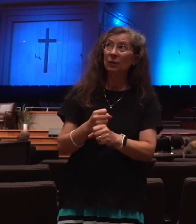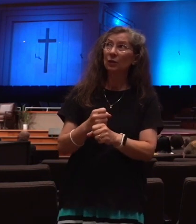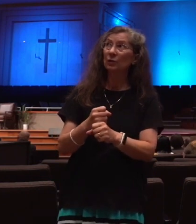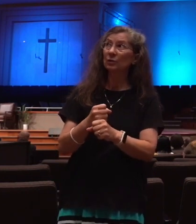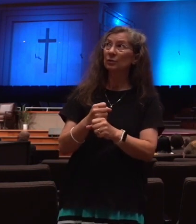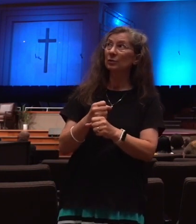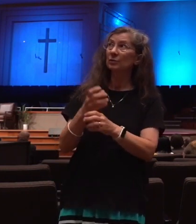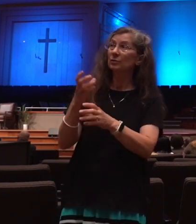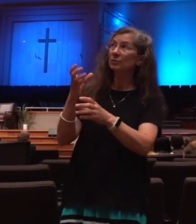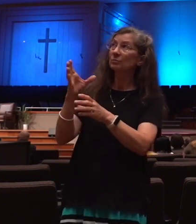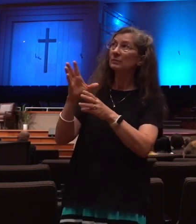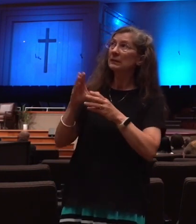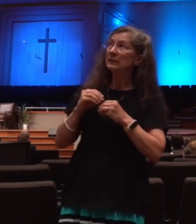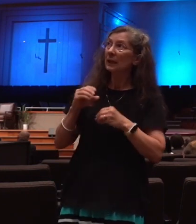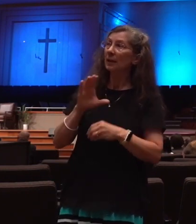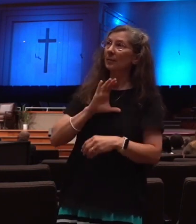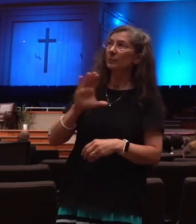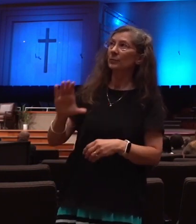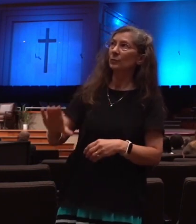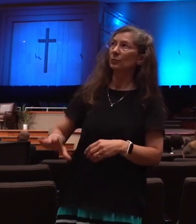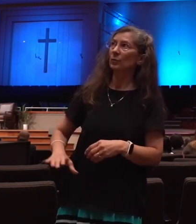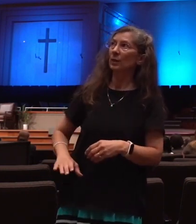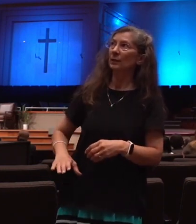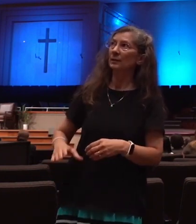come to come the Lord Jesus Christ for salvation.